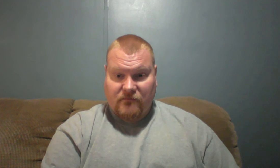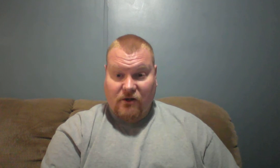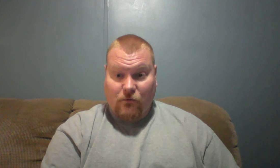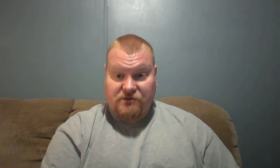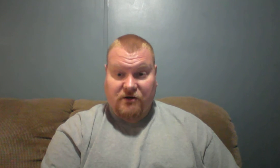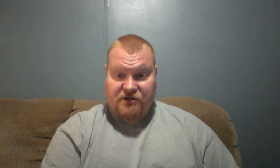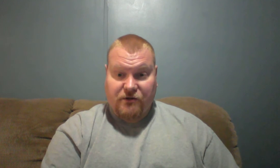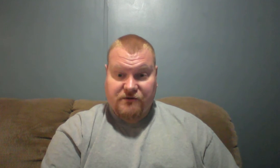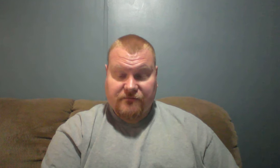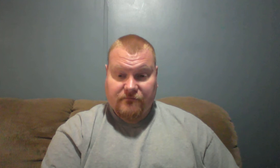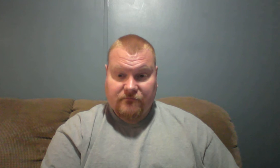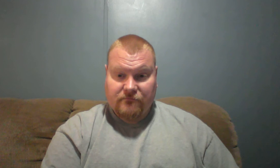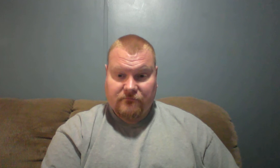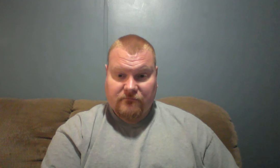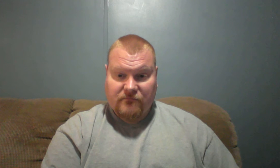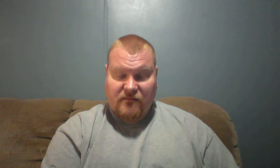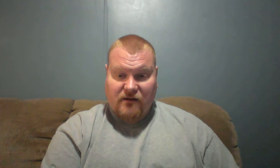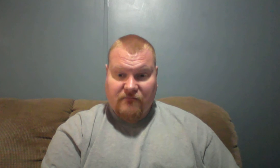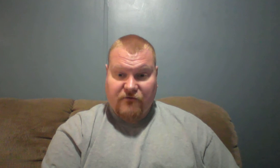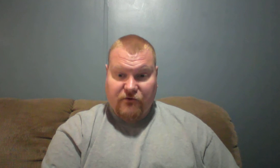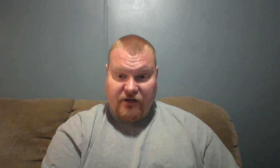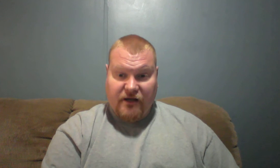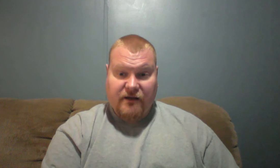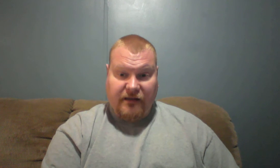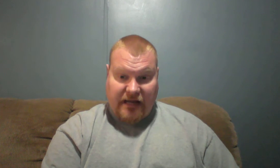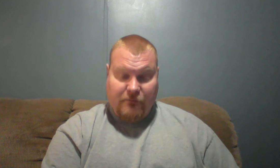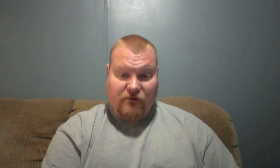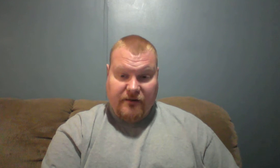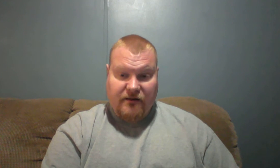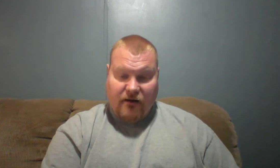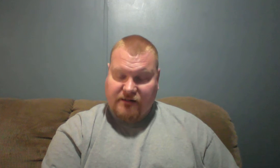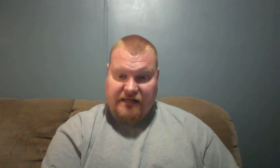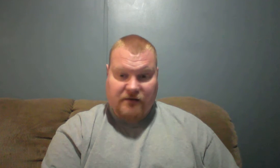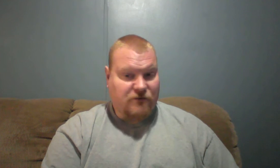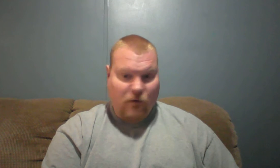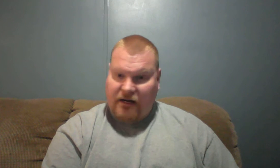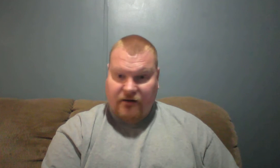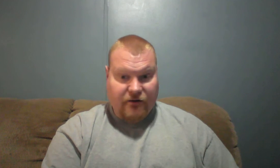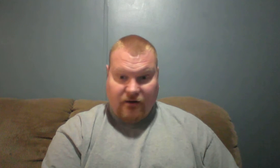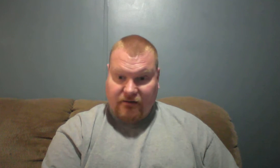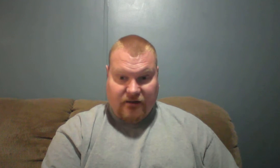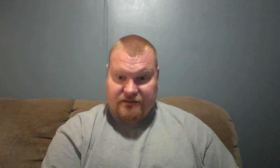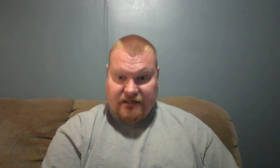What's our excuse? If you're young and able to be in God's house why are you not in God's house?